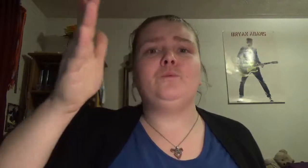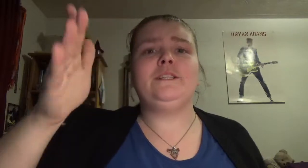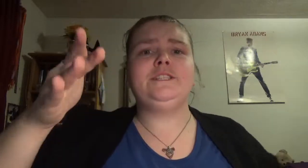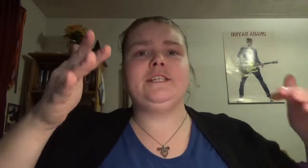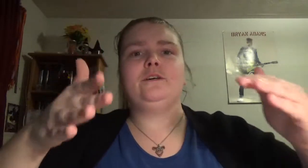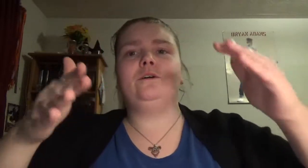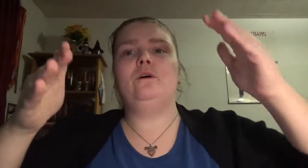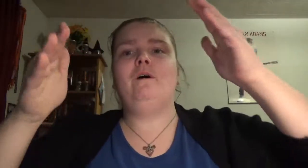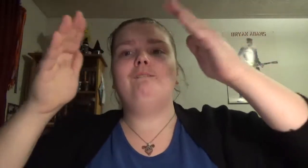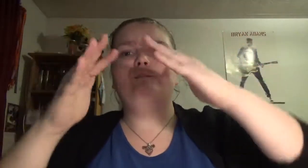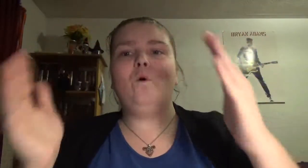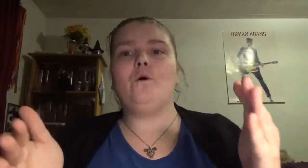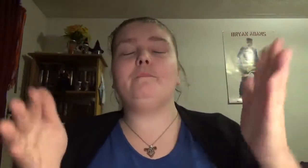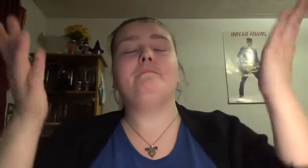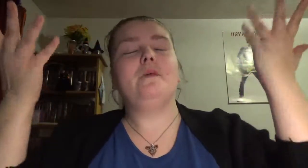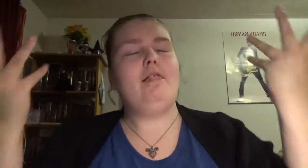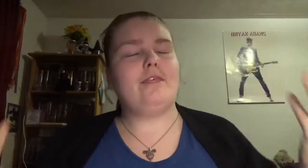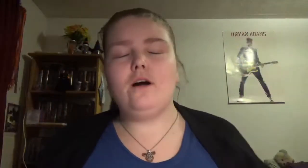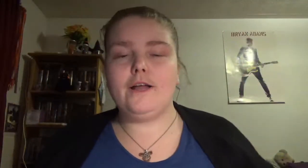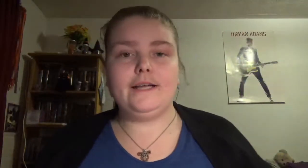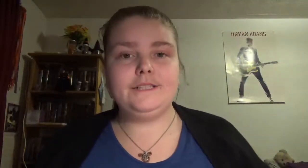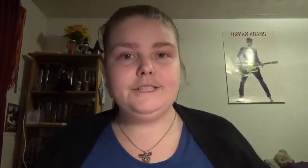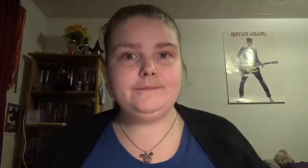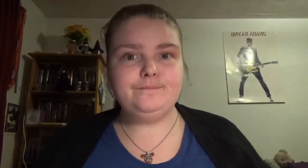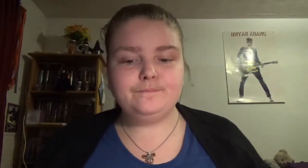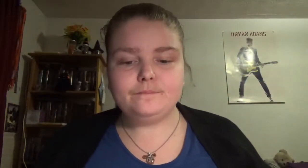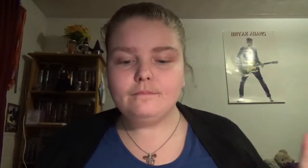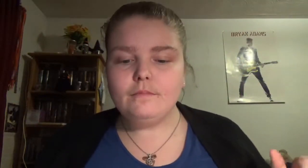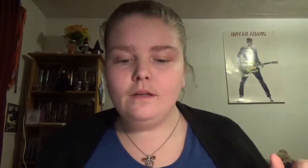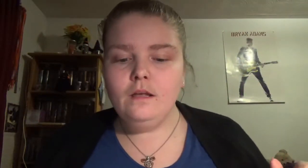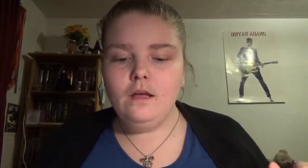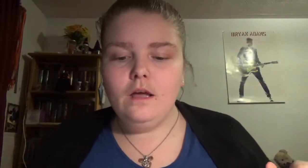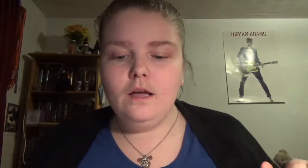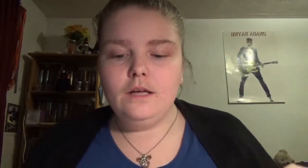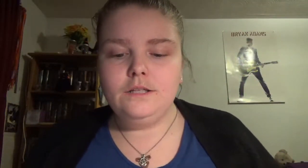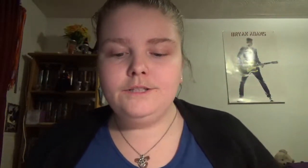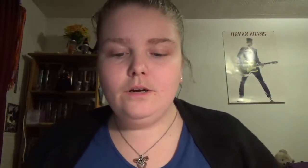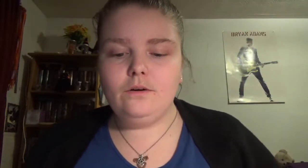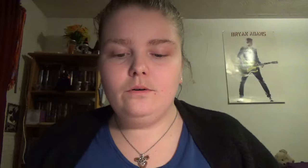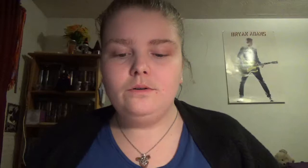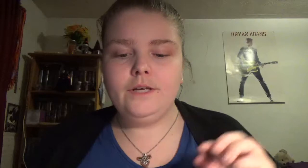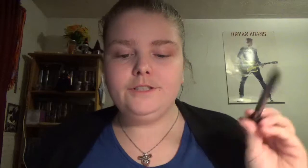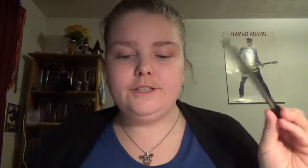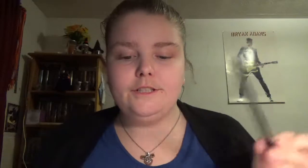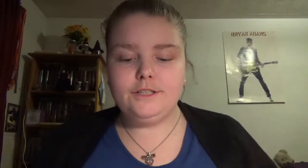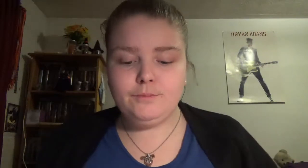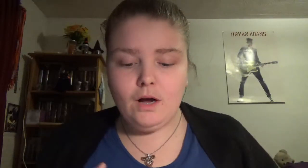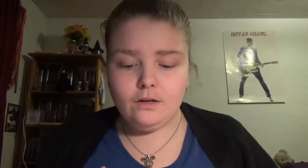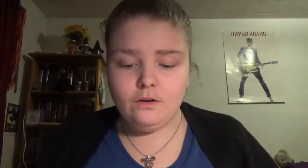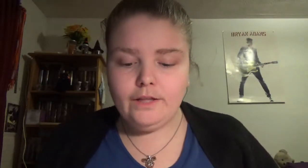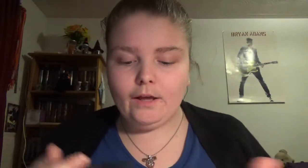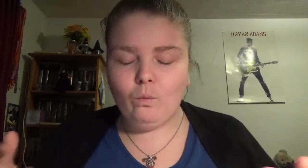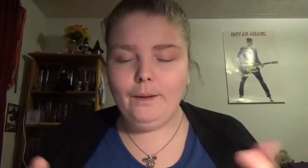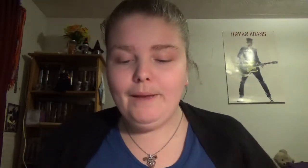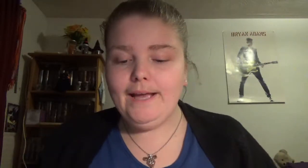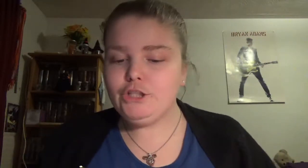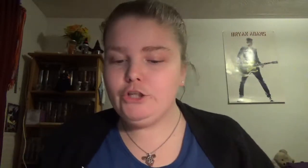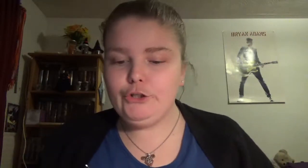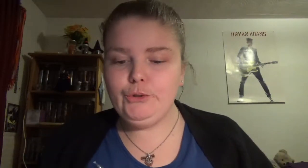one single form the goddess so there's a small like one page conclusion